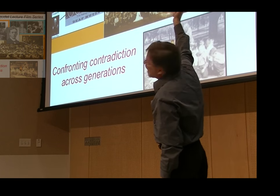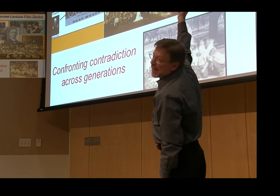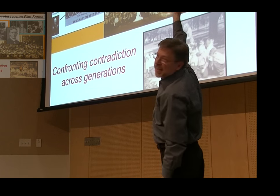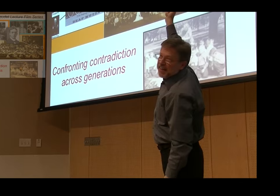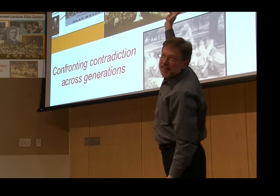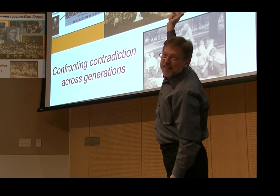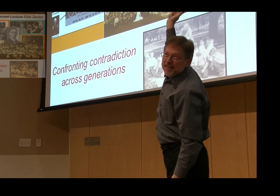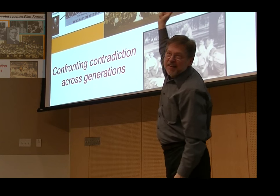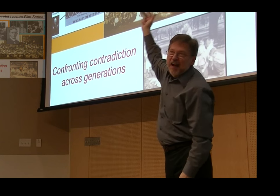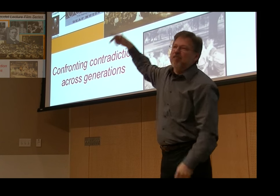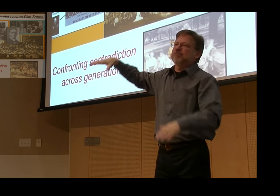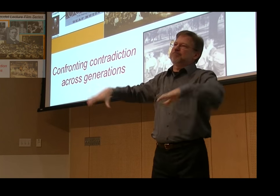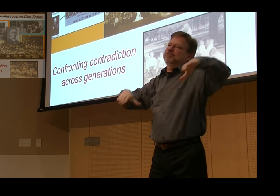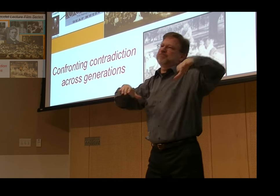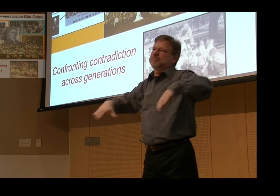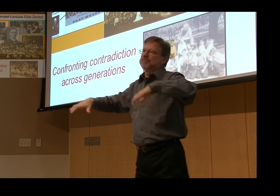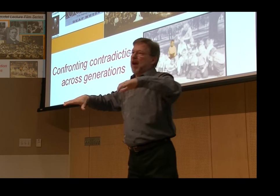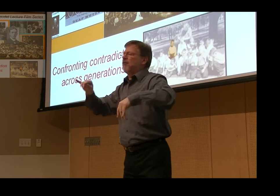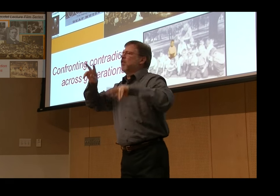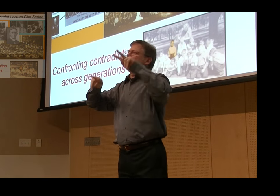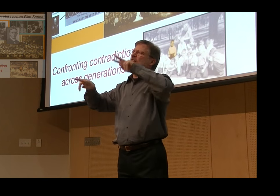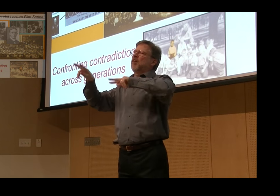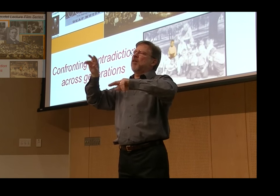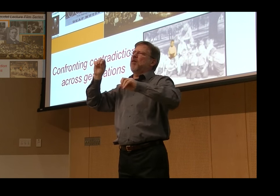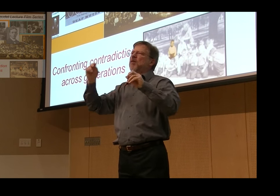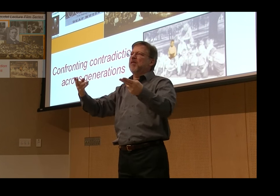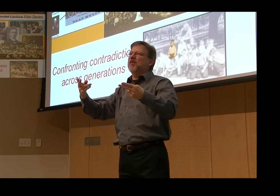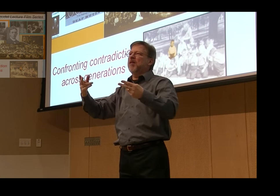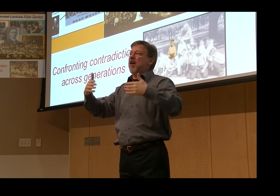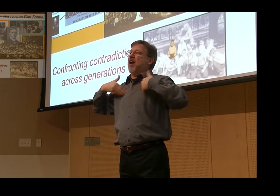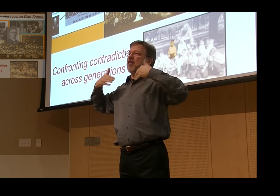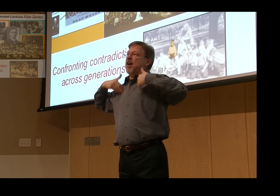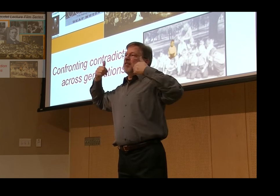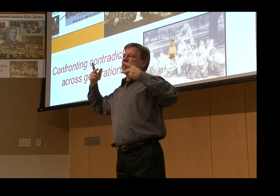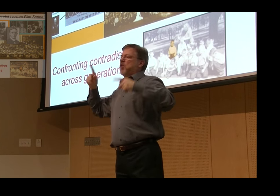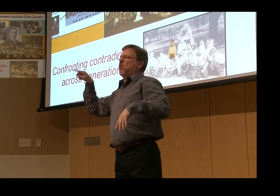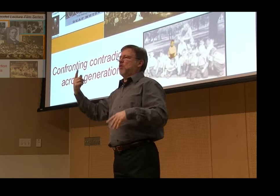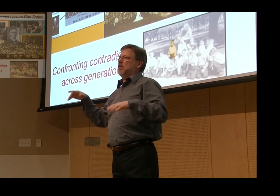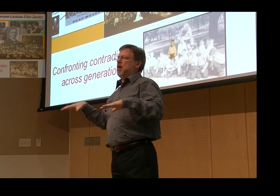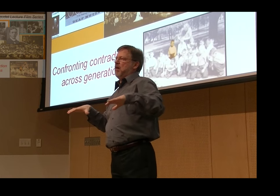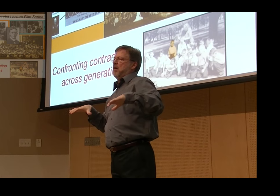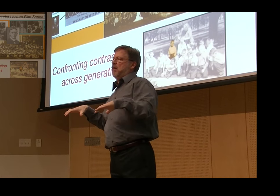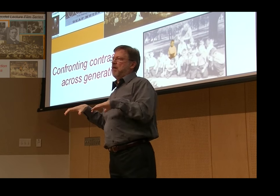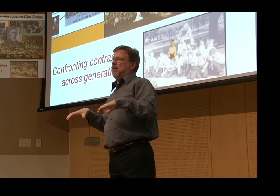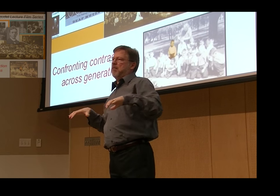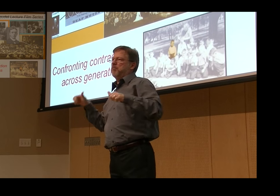Gallaudet in the establishment of the college. And as a result, three